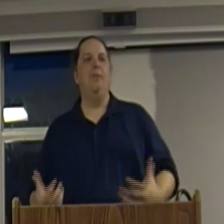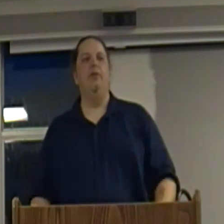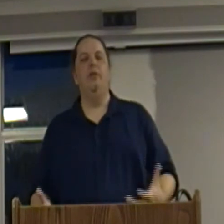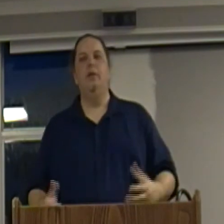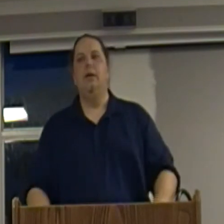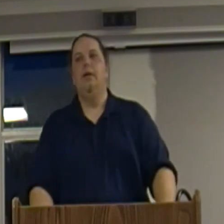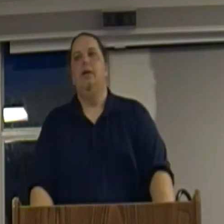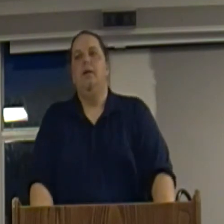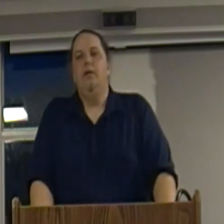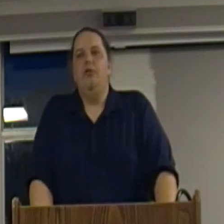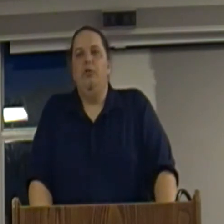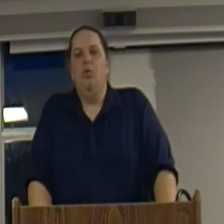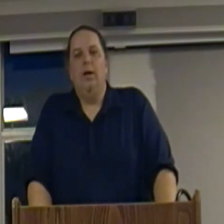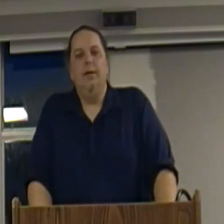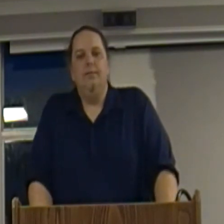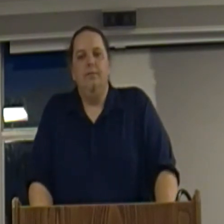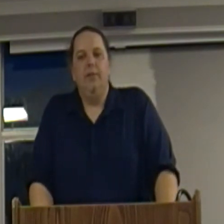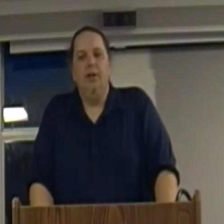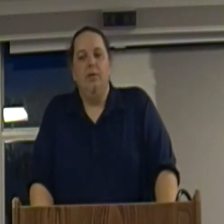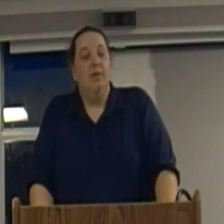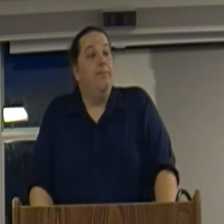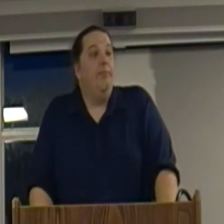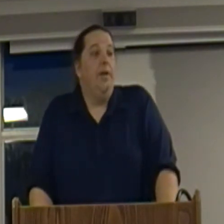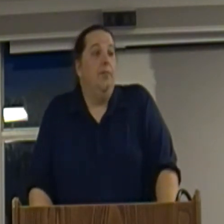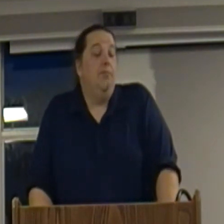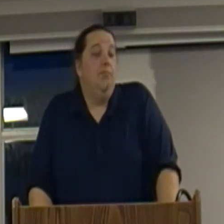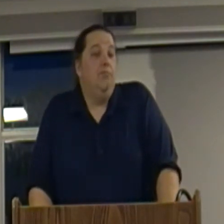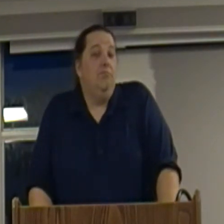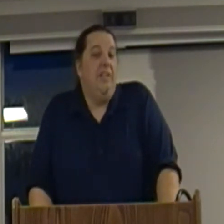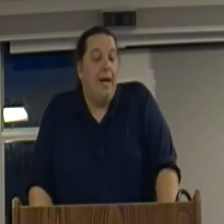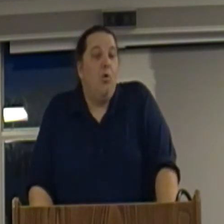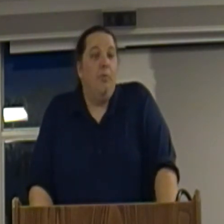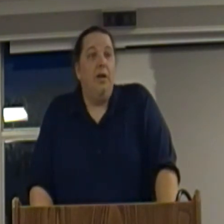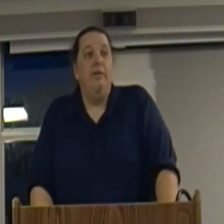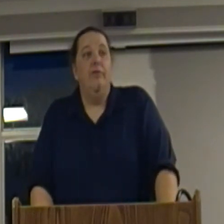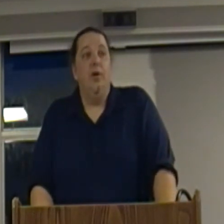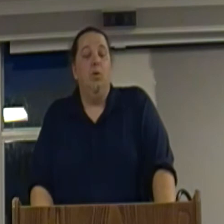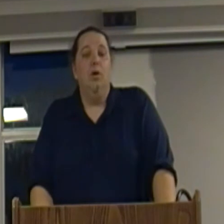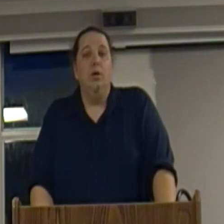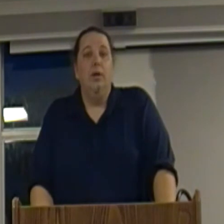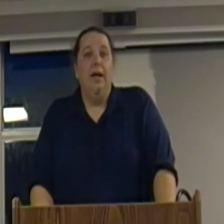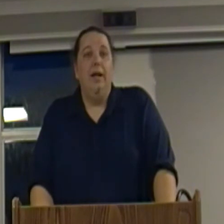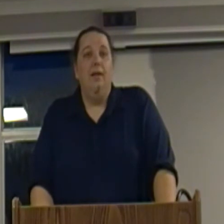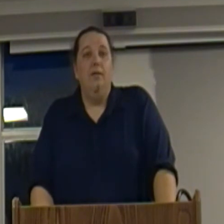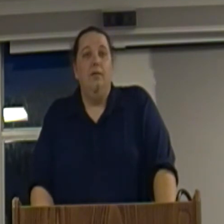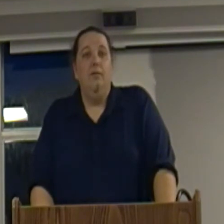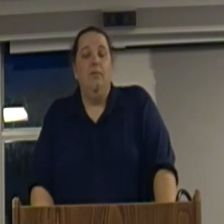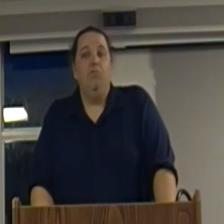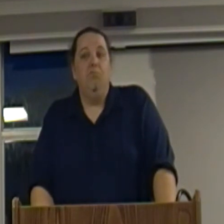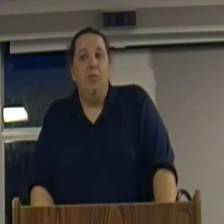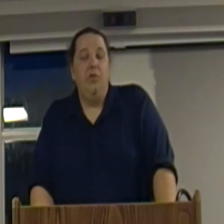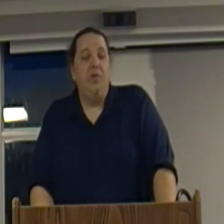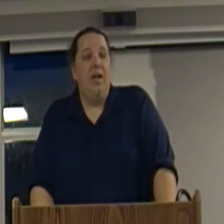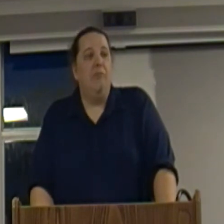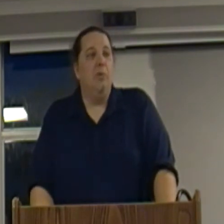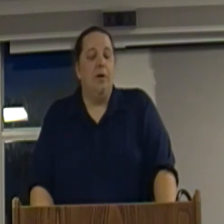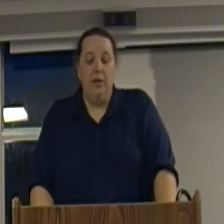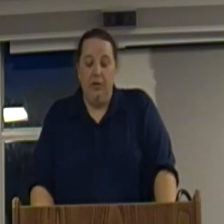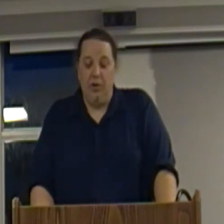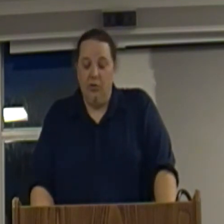able to, you know, get more money for their work. And, since they have more money, they start